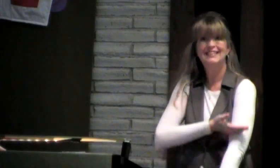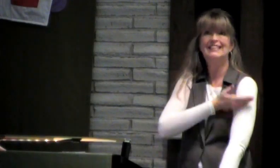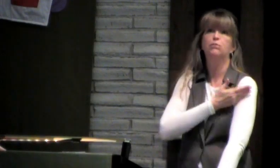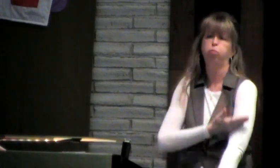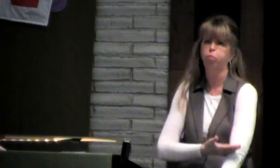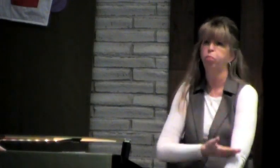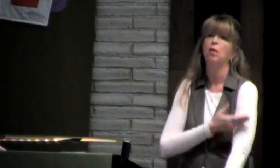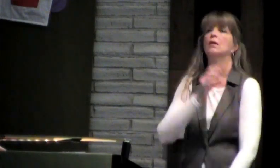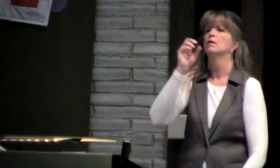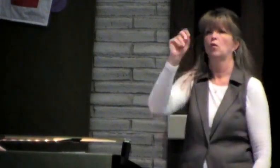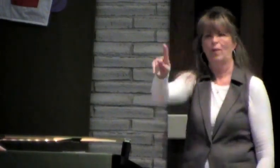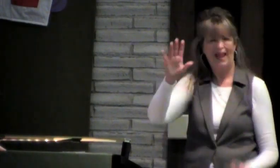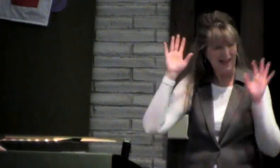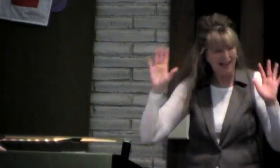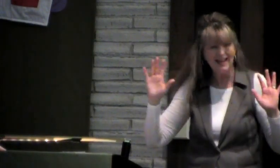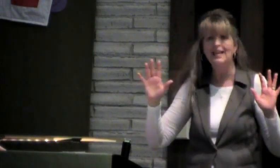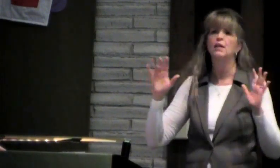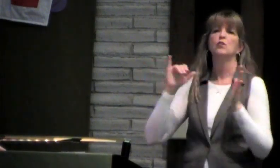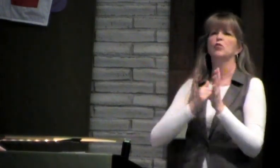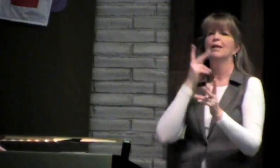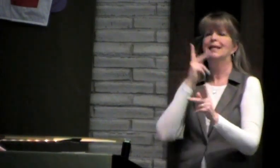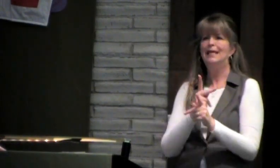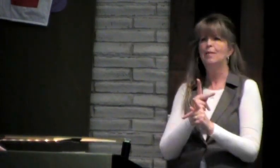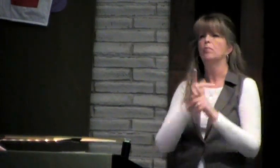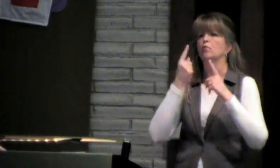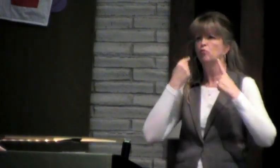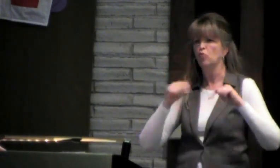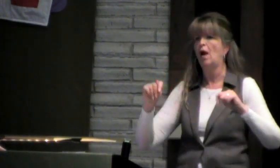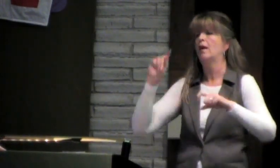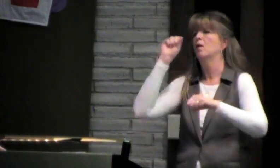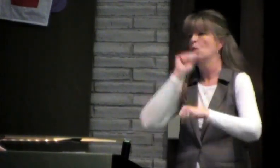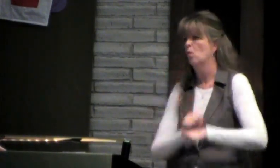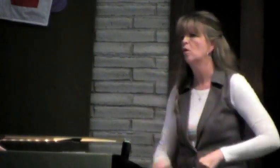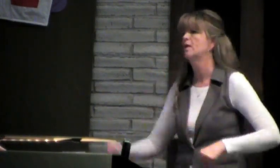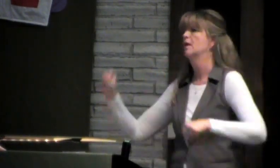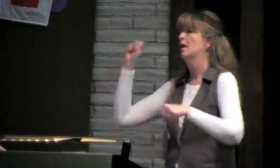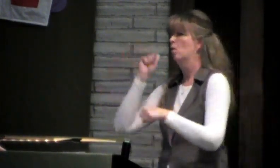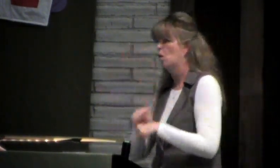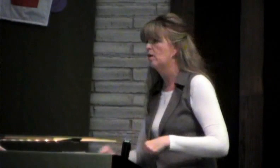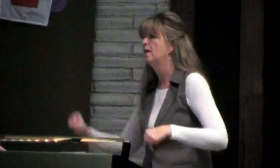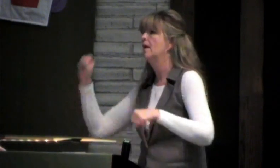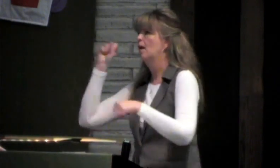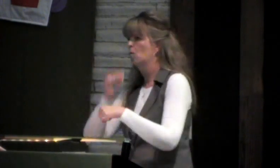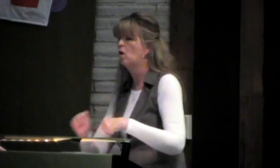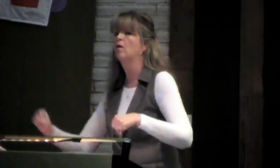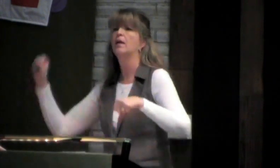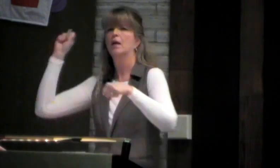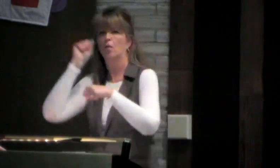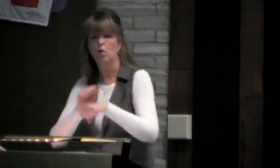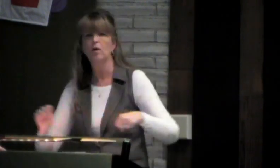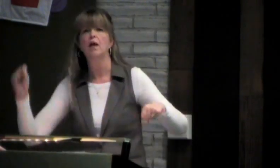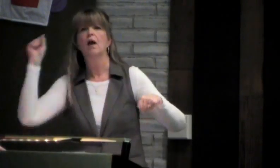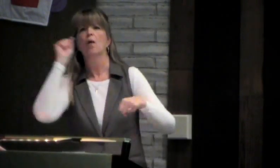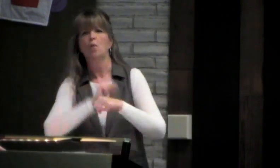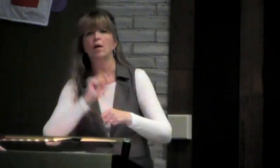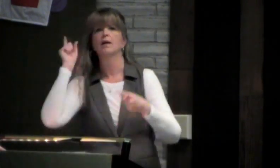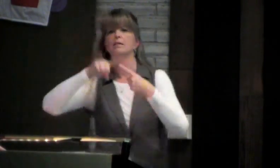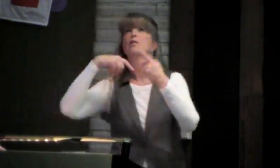But it's not a straight shot upward. It's up and back and up and back. The point is we need to keep